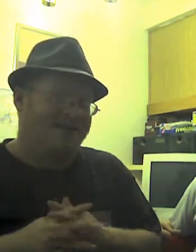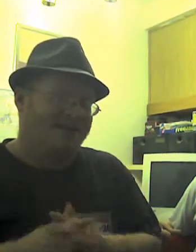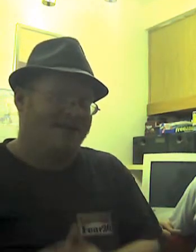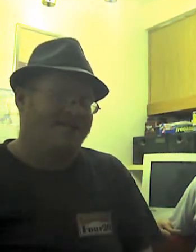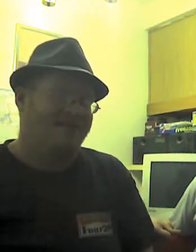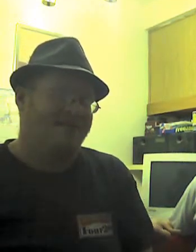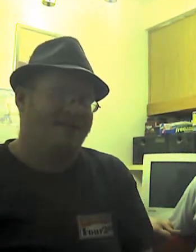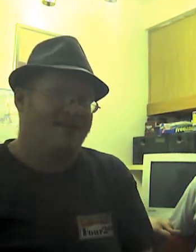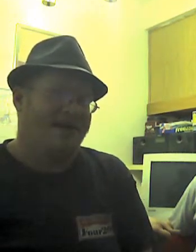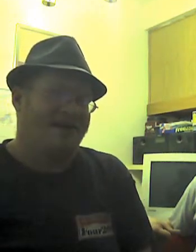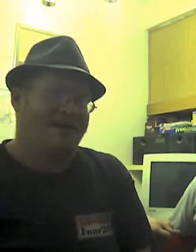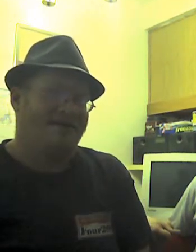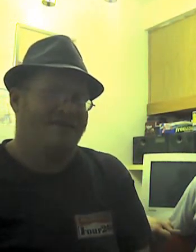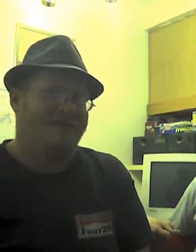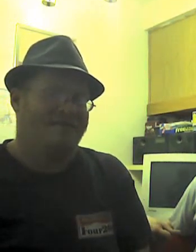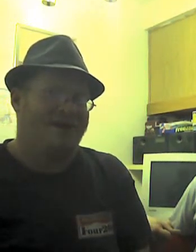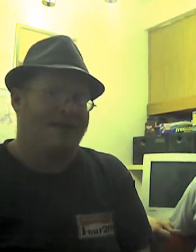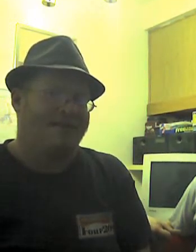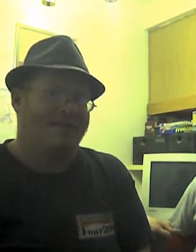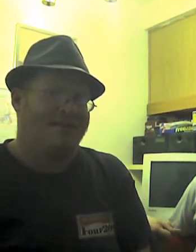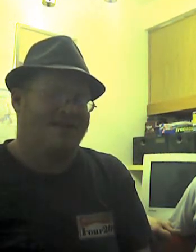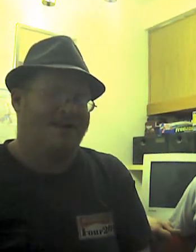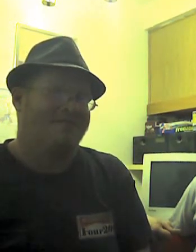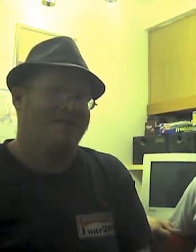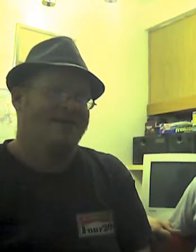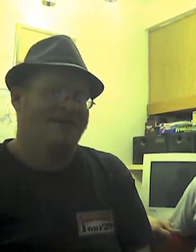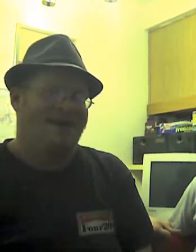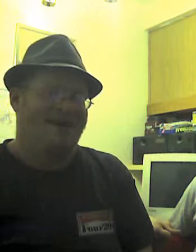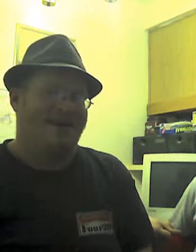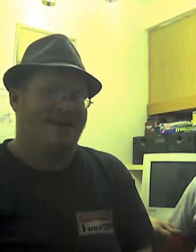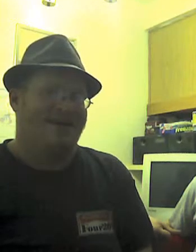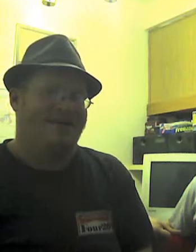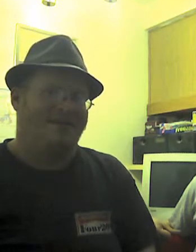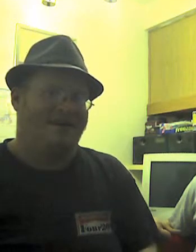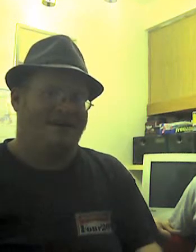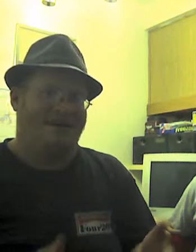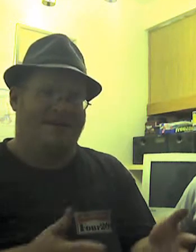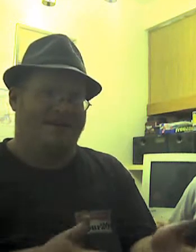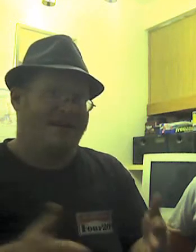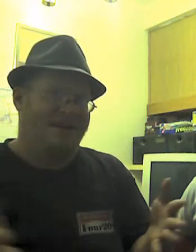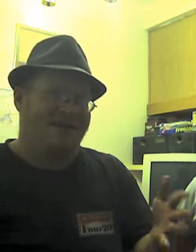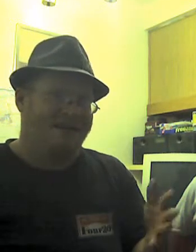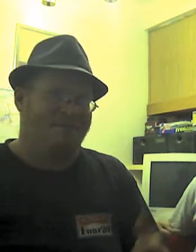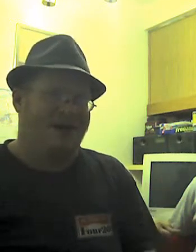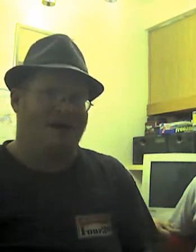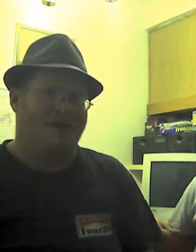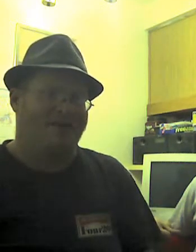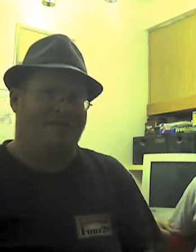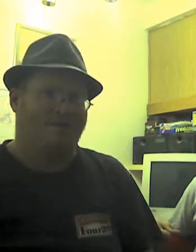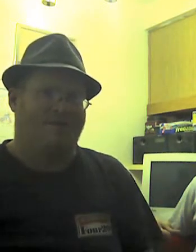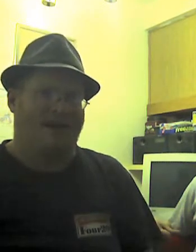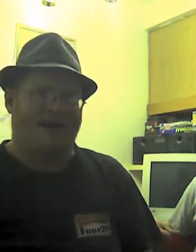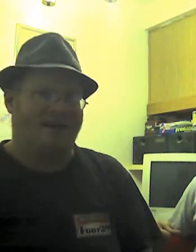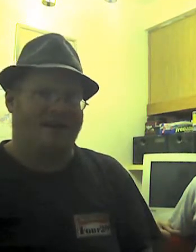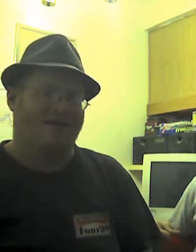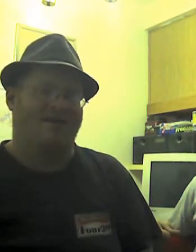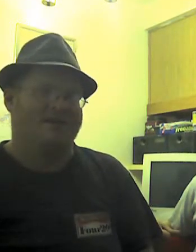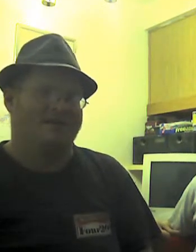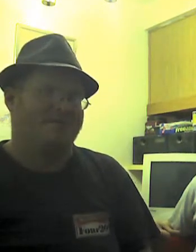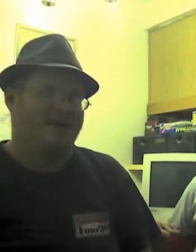date. It says that they cannot give an estimate at this time. And it's sitting in limbo, and as soon as they get it in, they're going to charge my